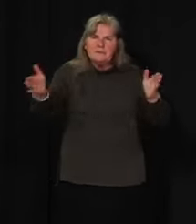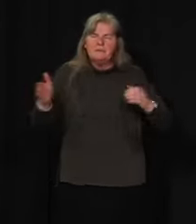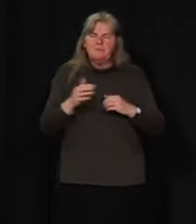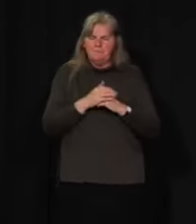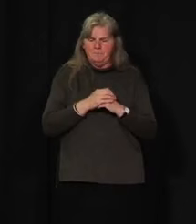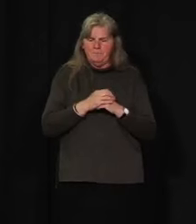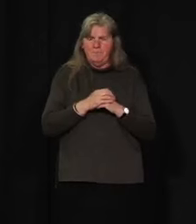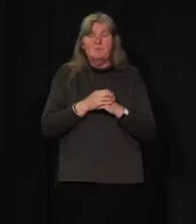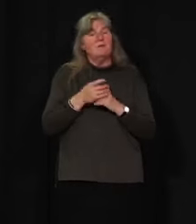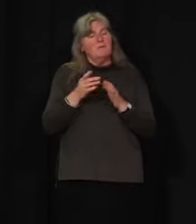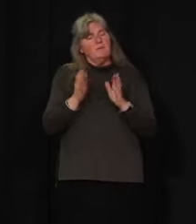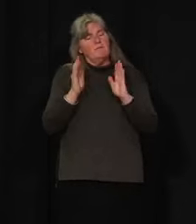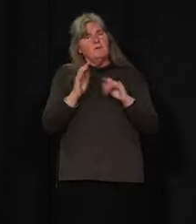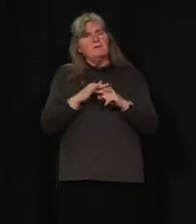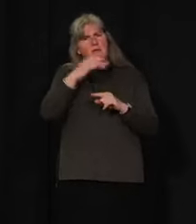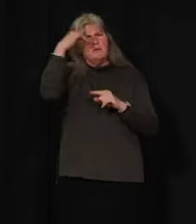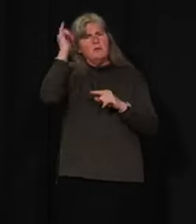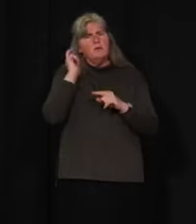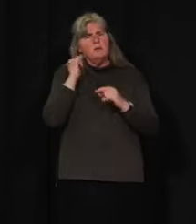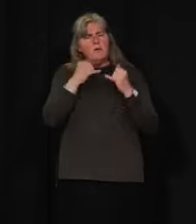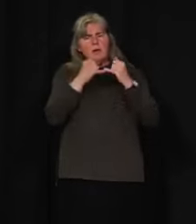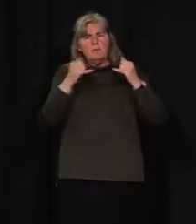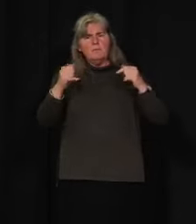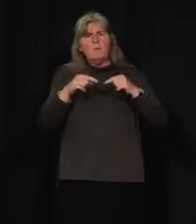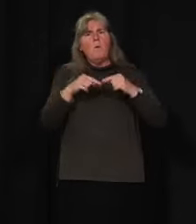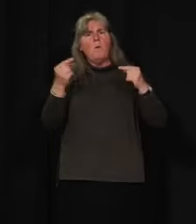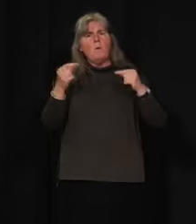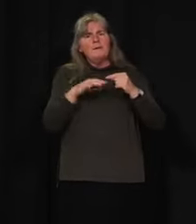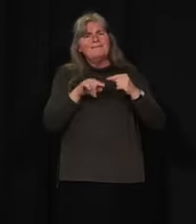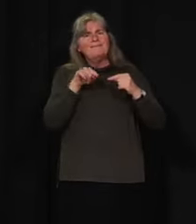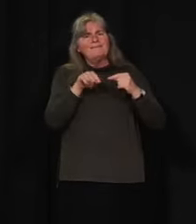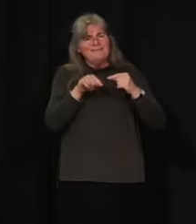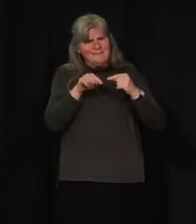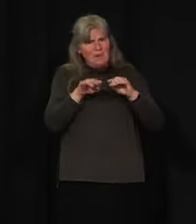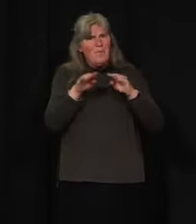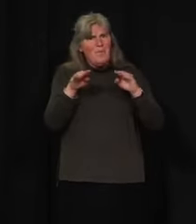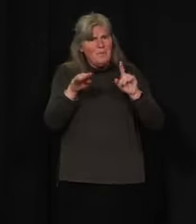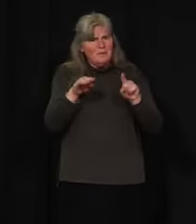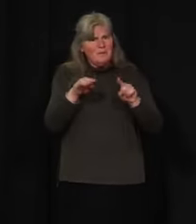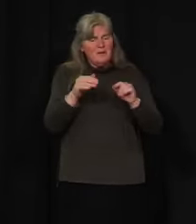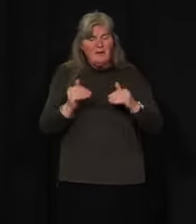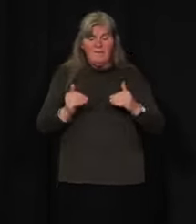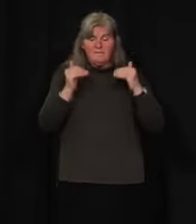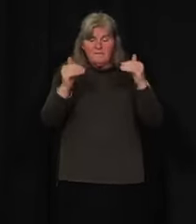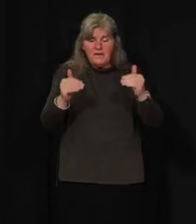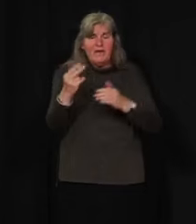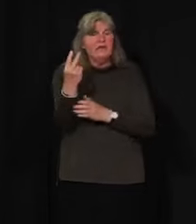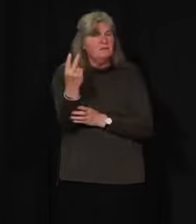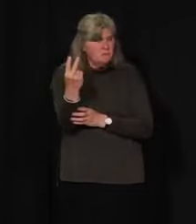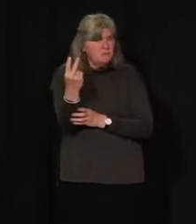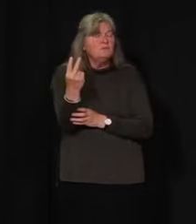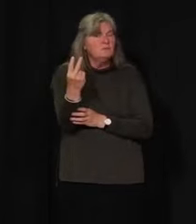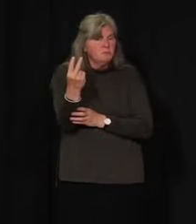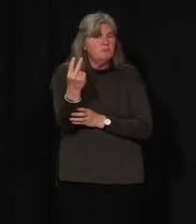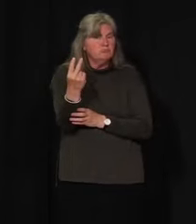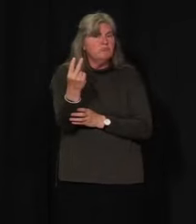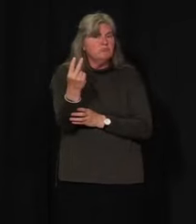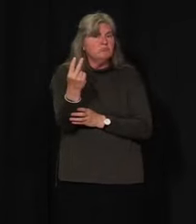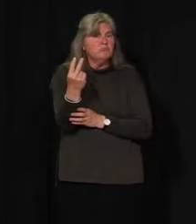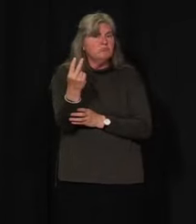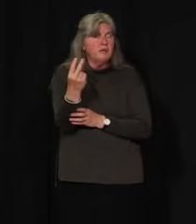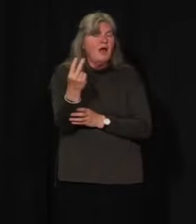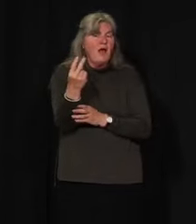easing border restrictions as part of phase two and beyond. Phase two has had that language about creating